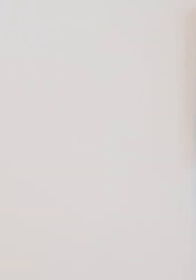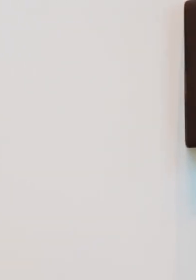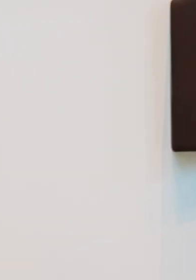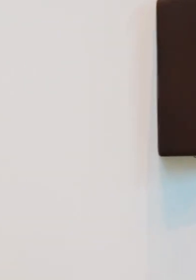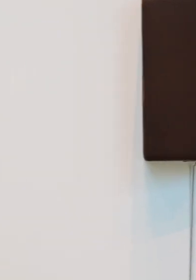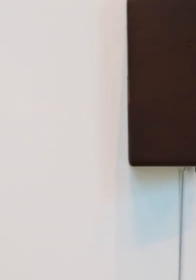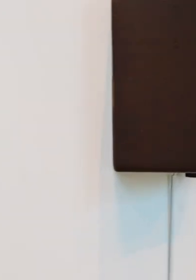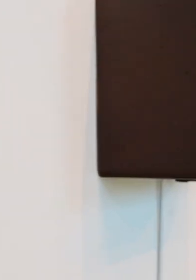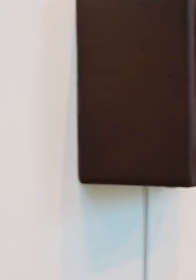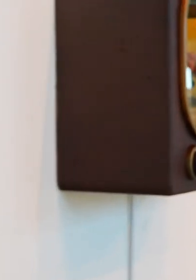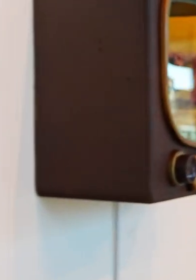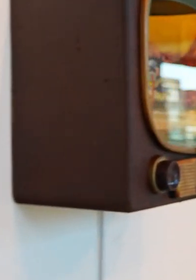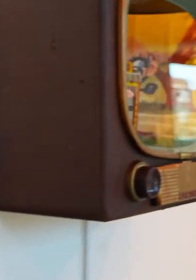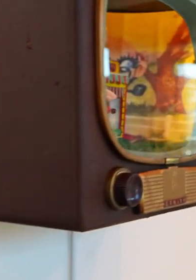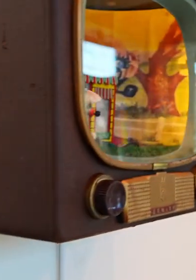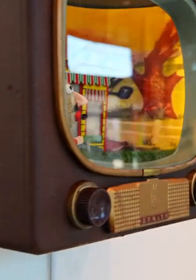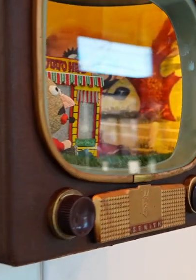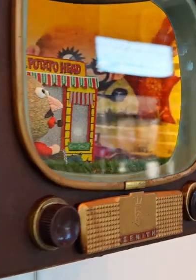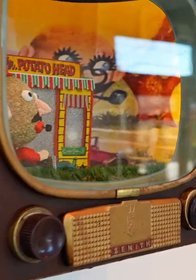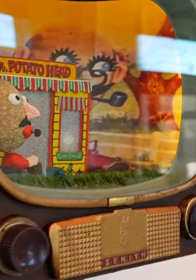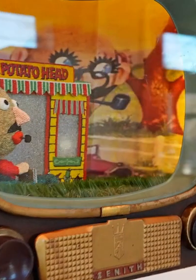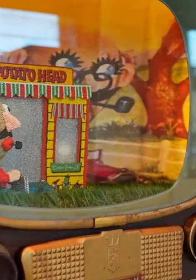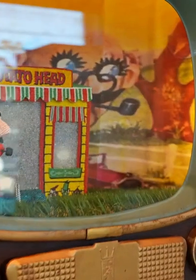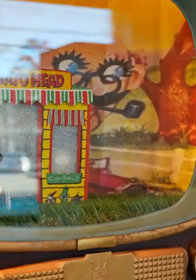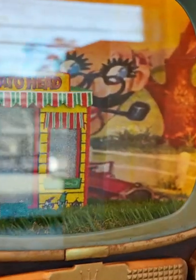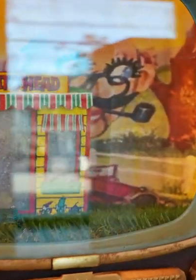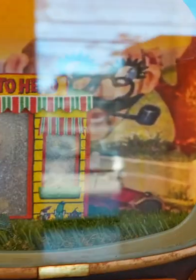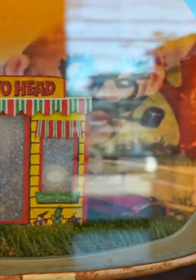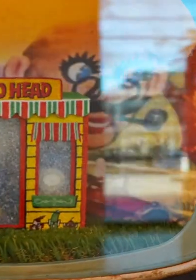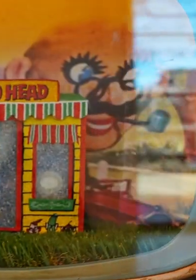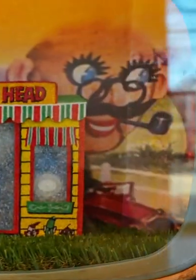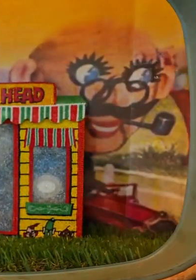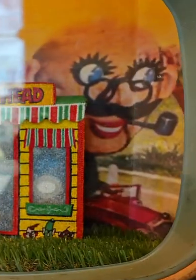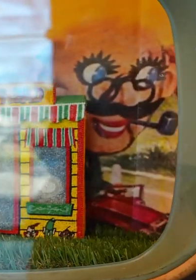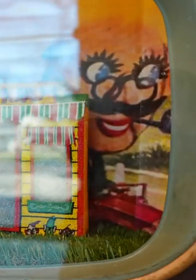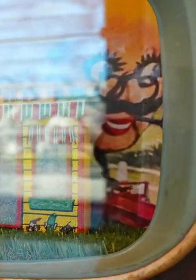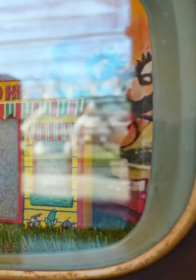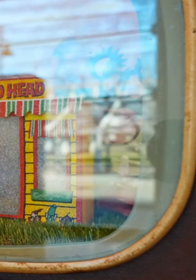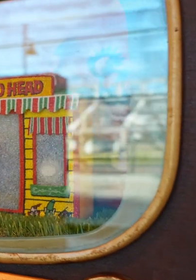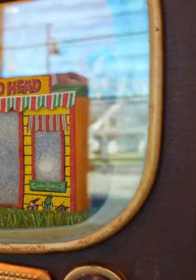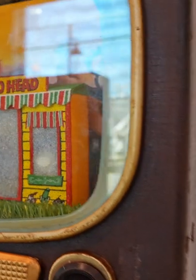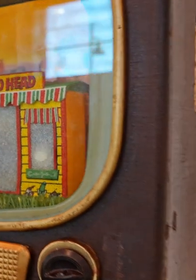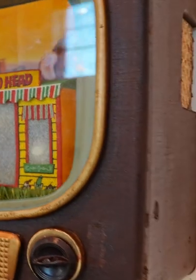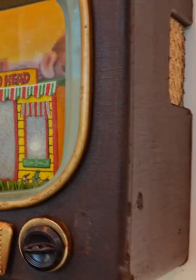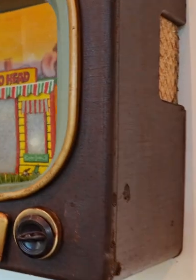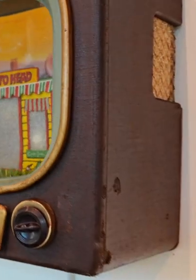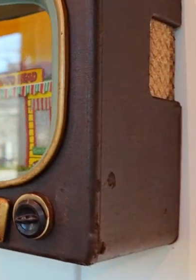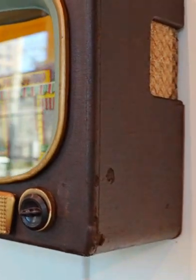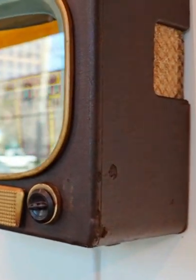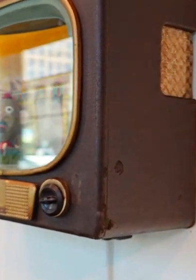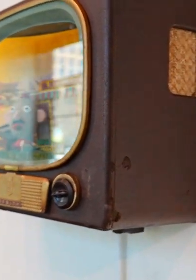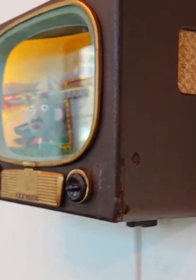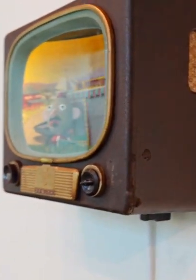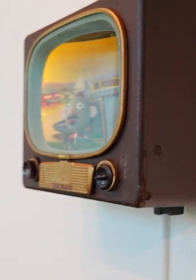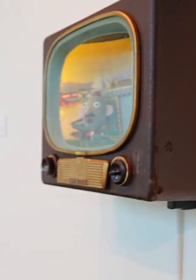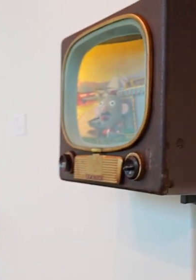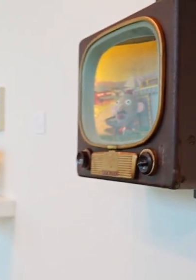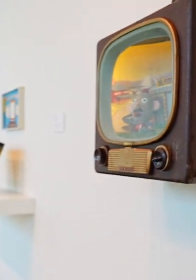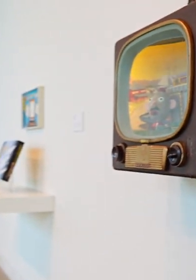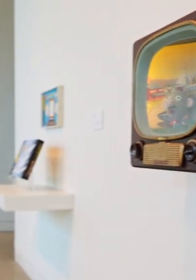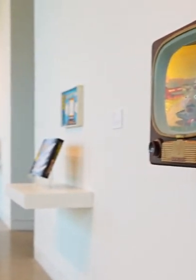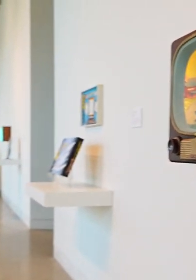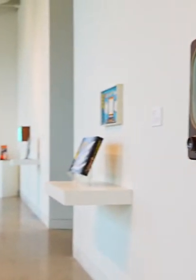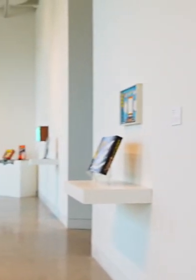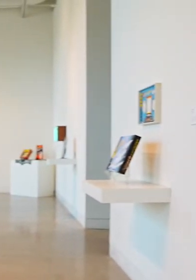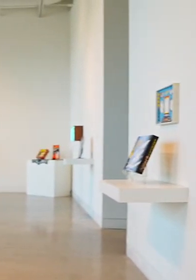use and then I put a clear coat over it to keep the beads from falling off so what are some of your